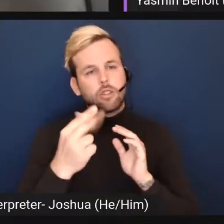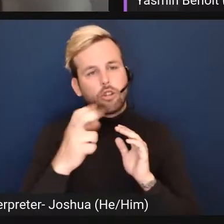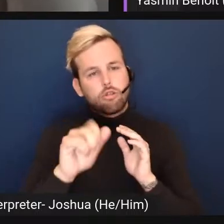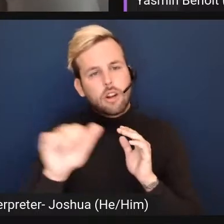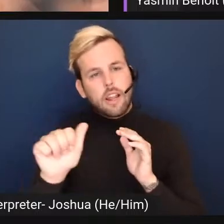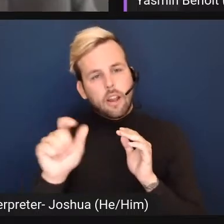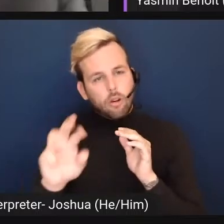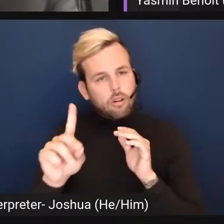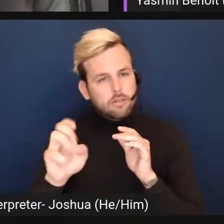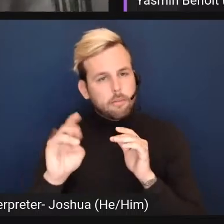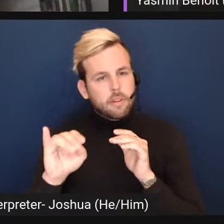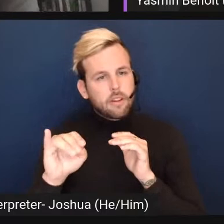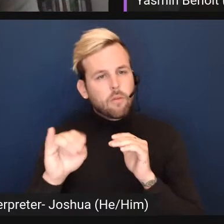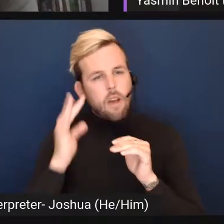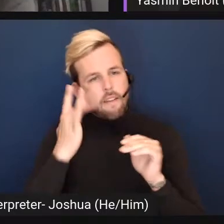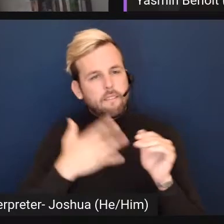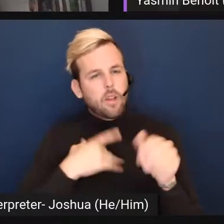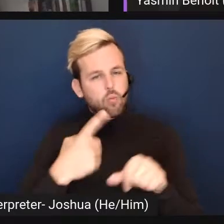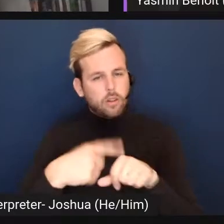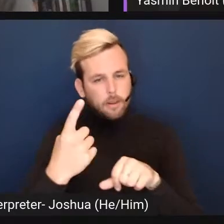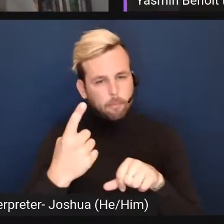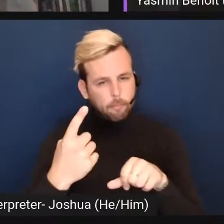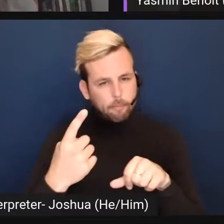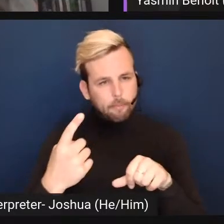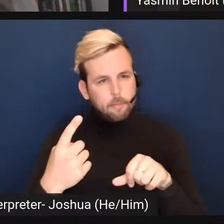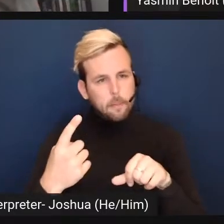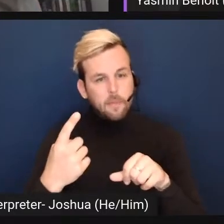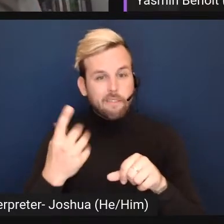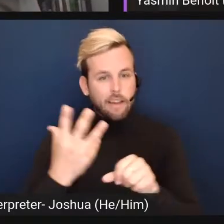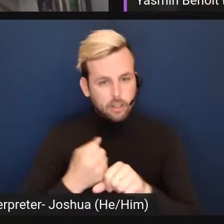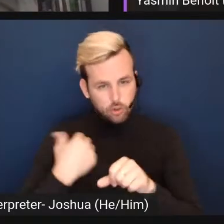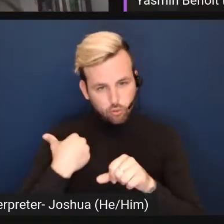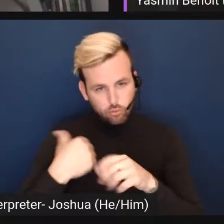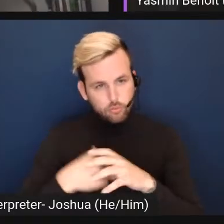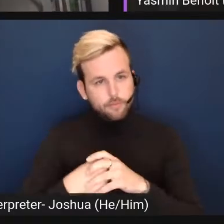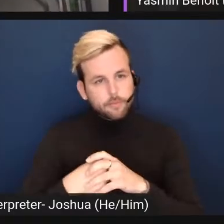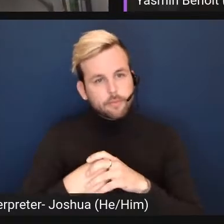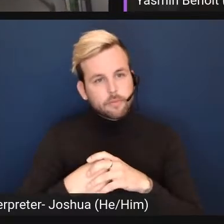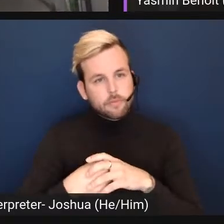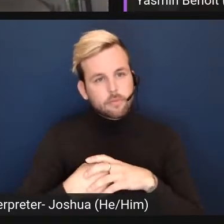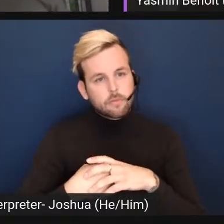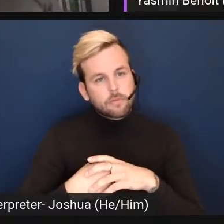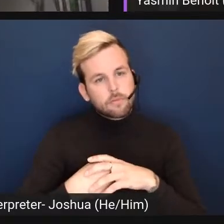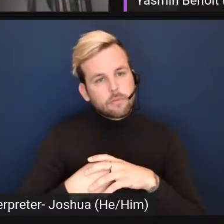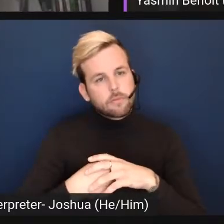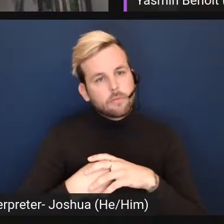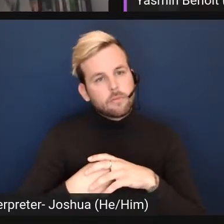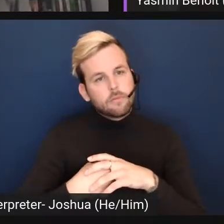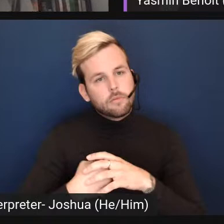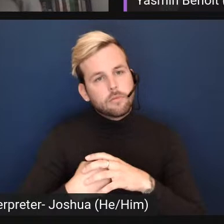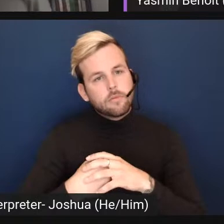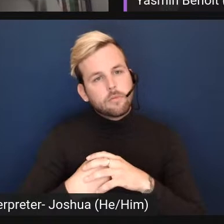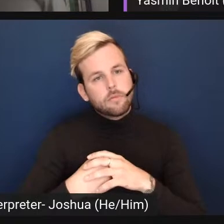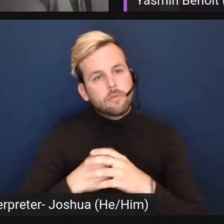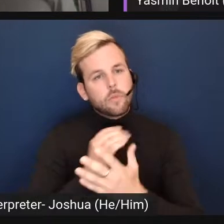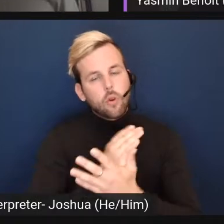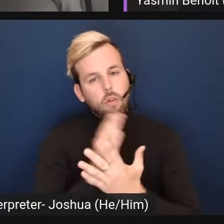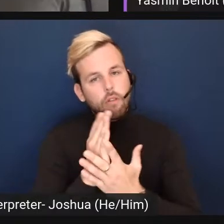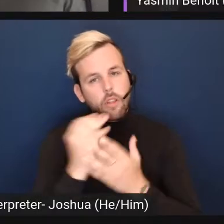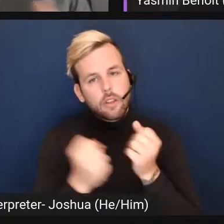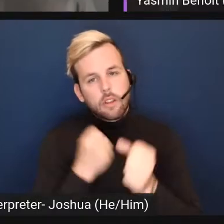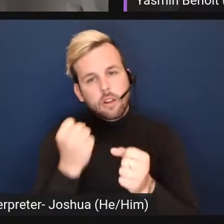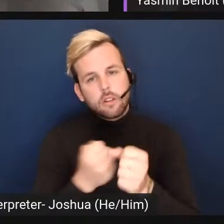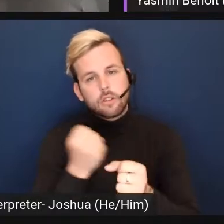because of a thing they felt one time five years ago. And so, uh, over the years,